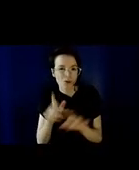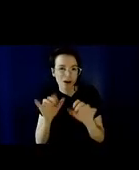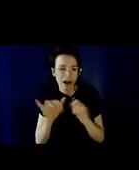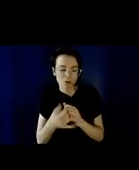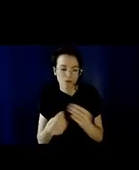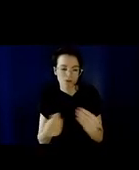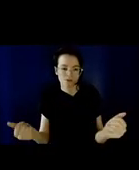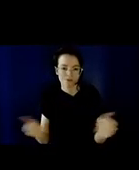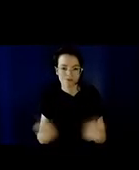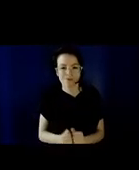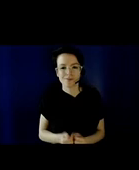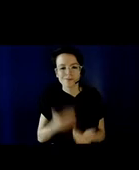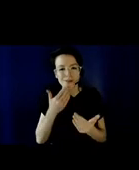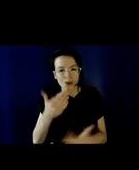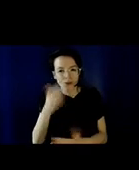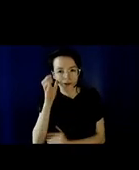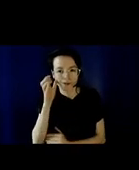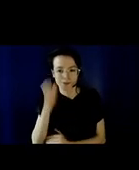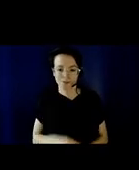Thank you for listening.